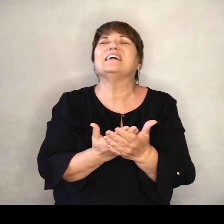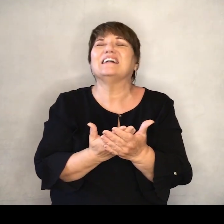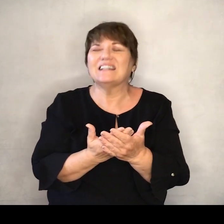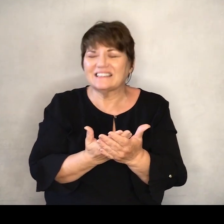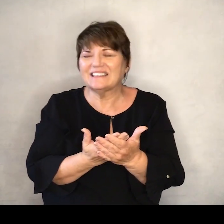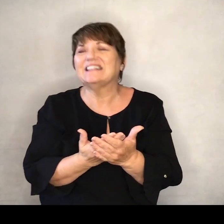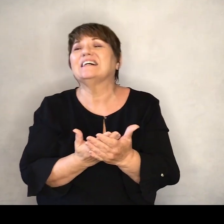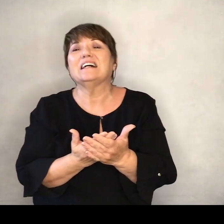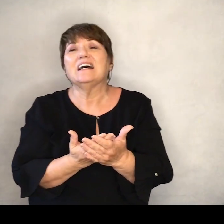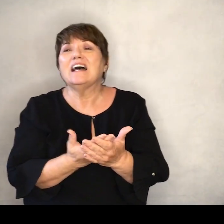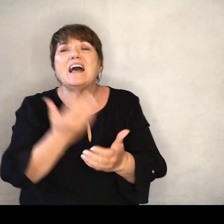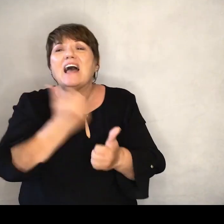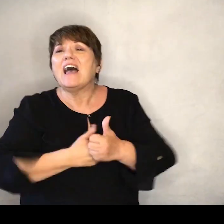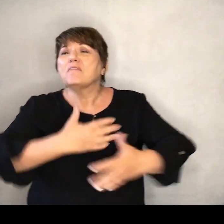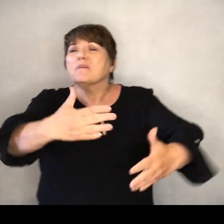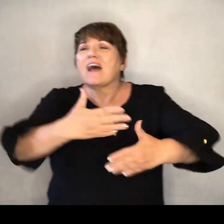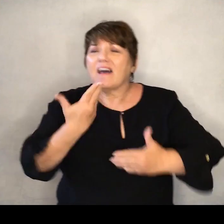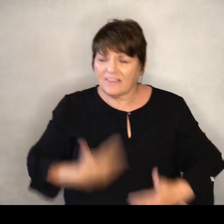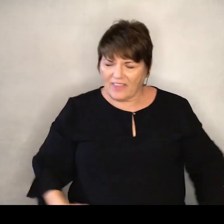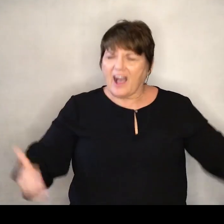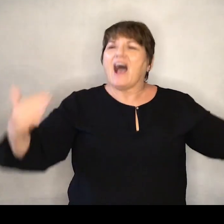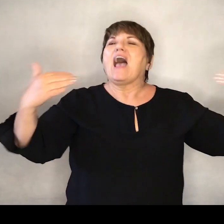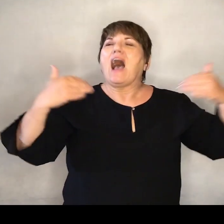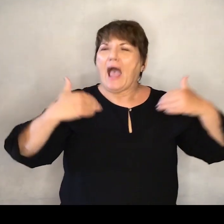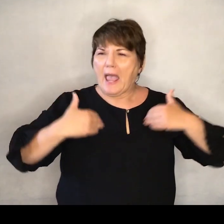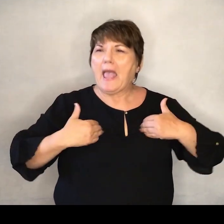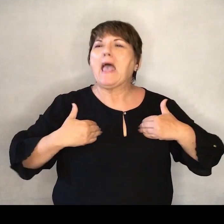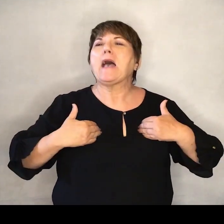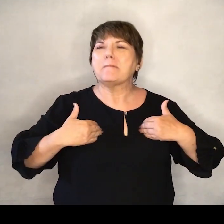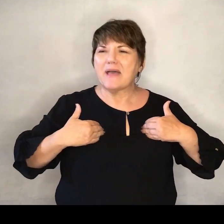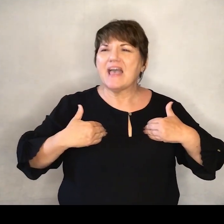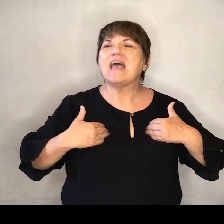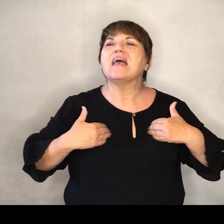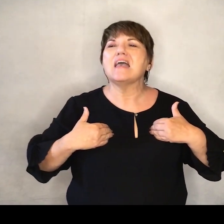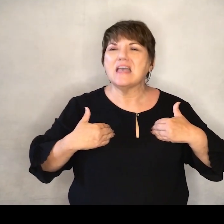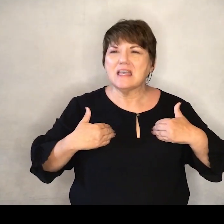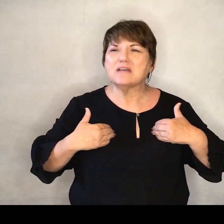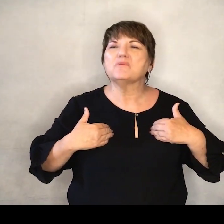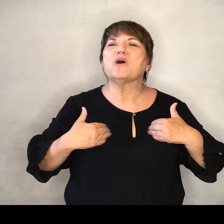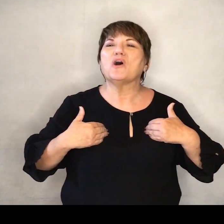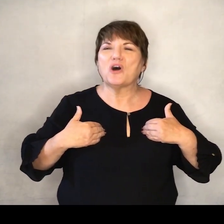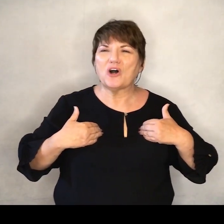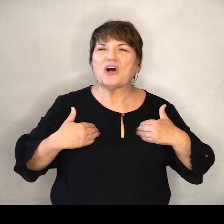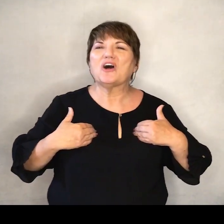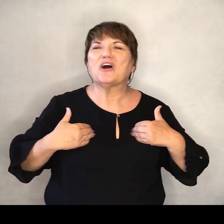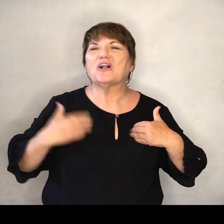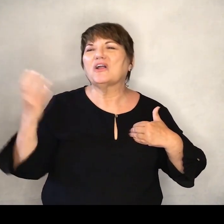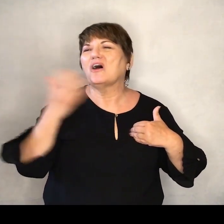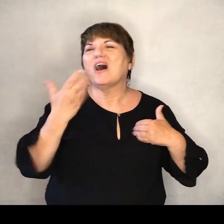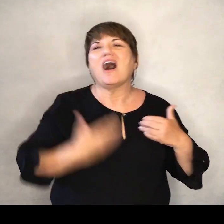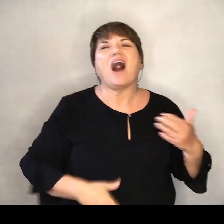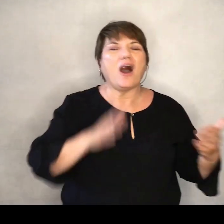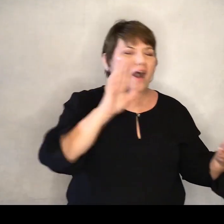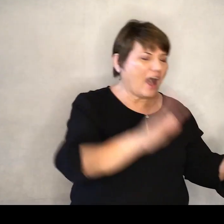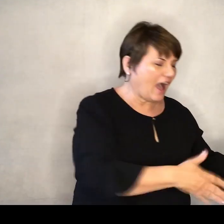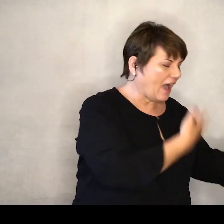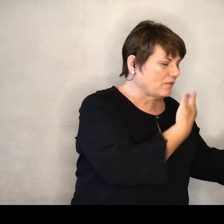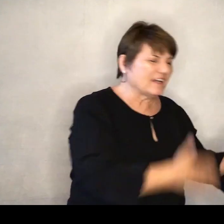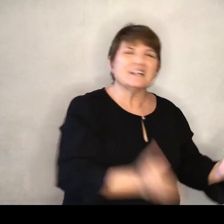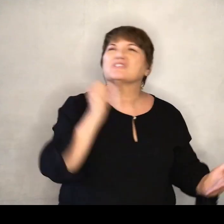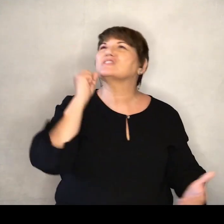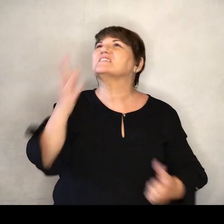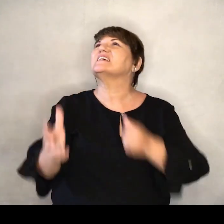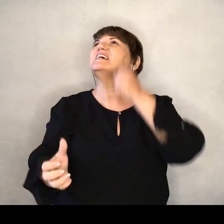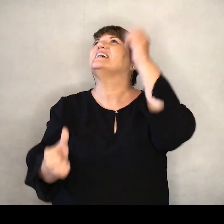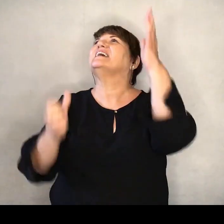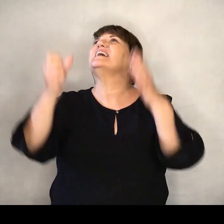With every breath that I am able Oh, I will